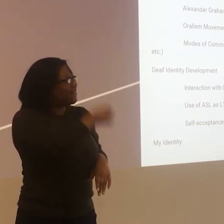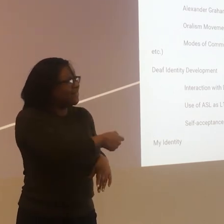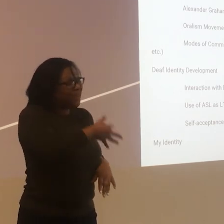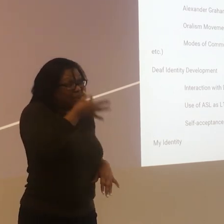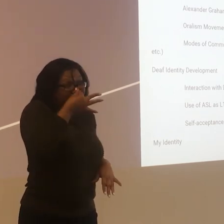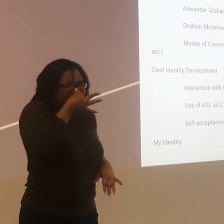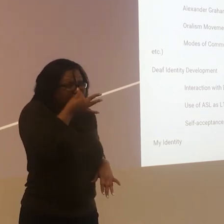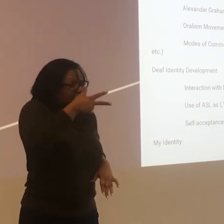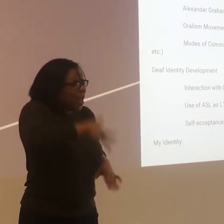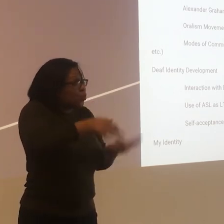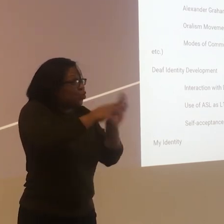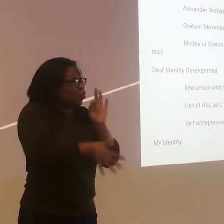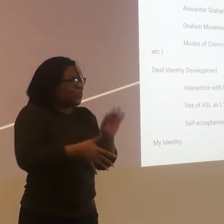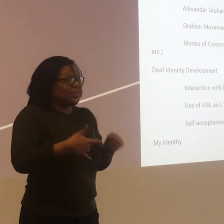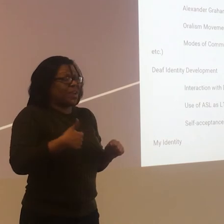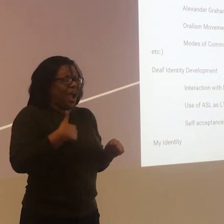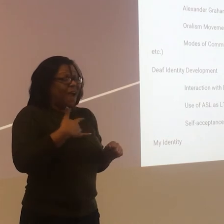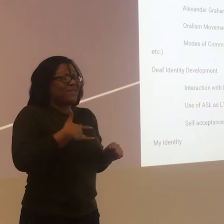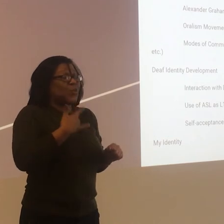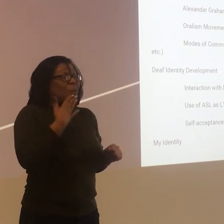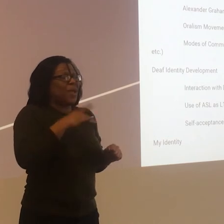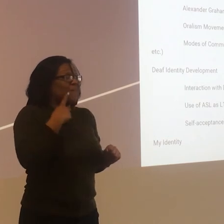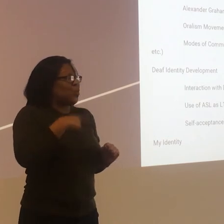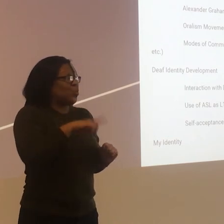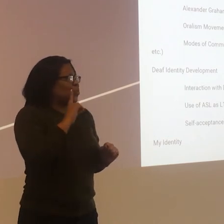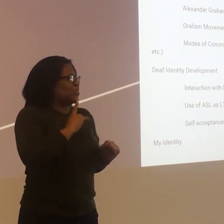experience someone in your workplace that is deaf and hard of hearing.